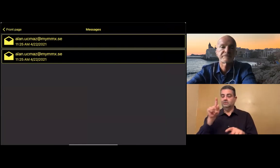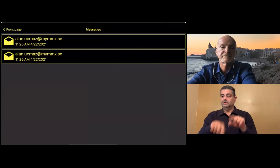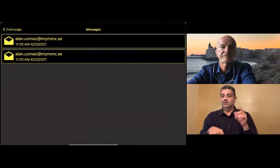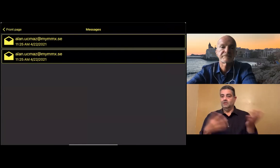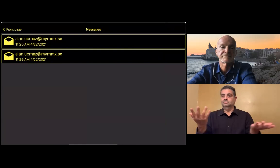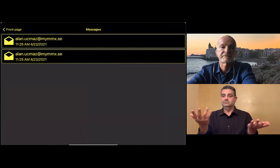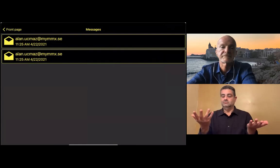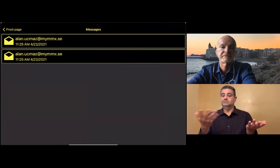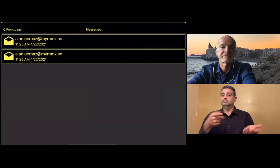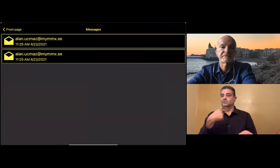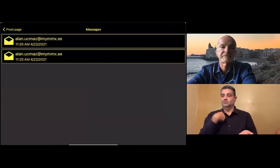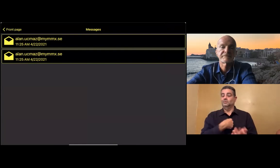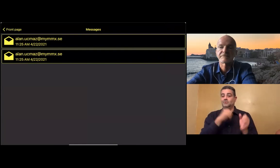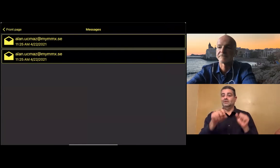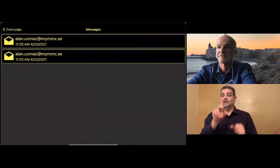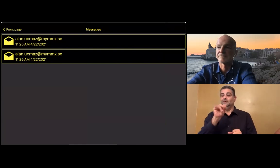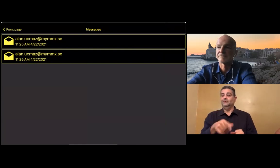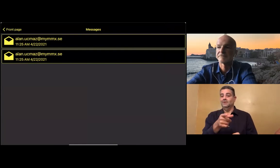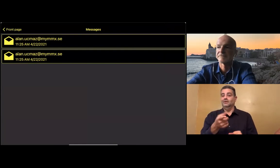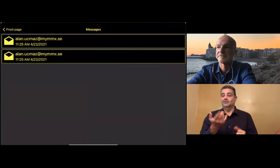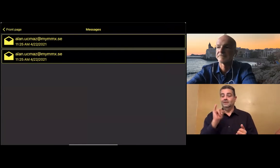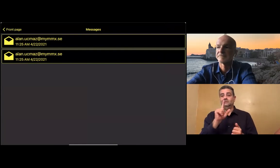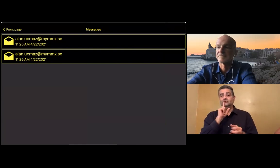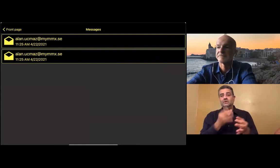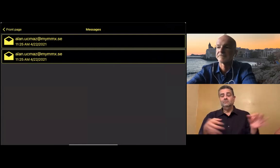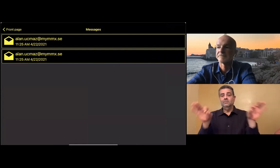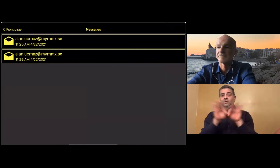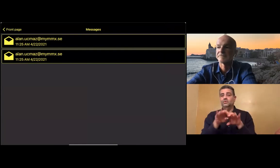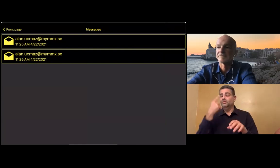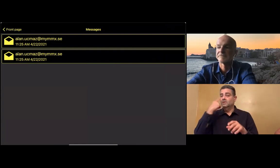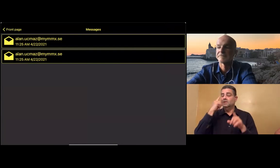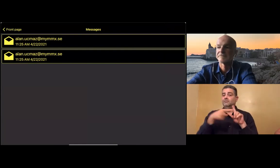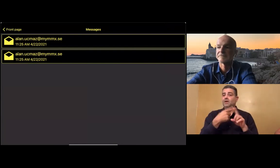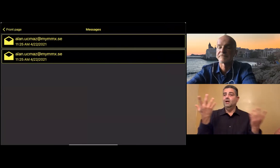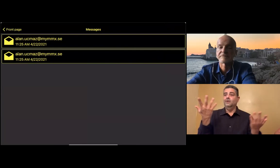to leave a message or there isn't an option to do so.